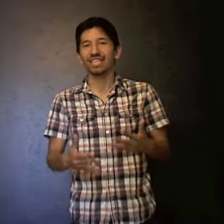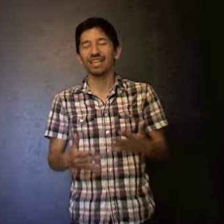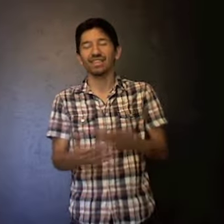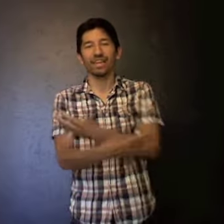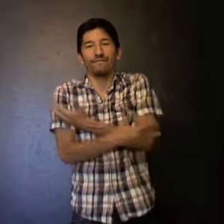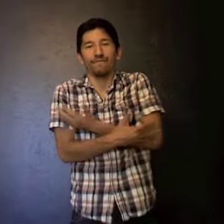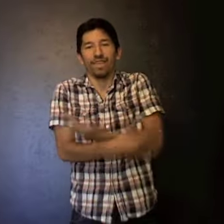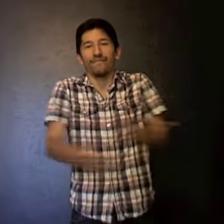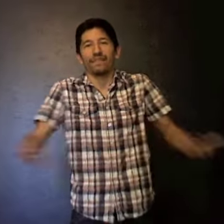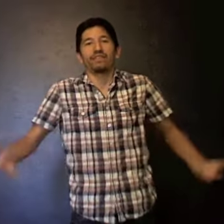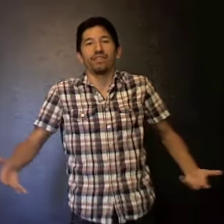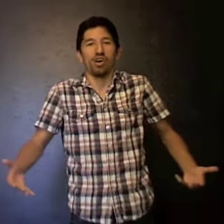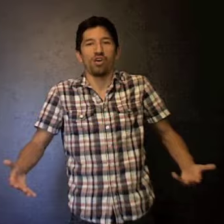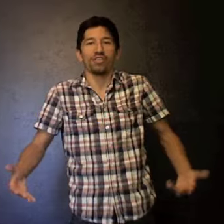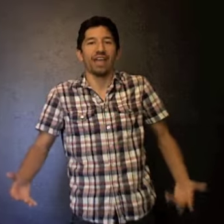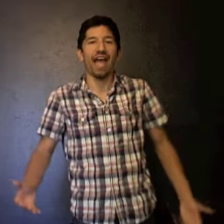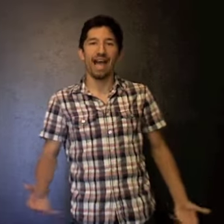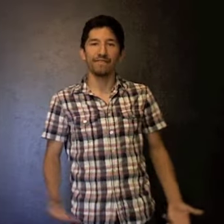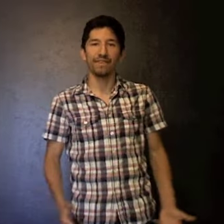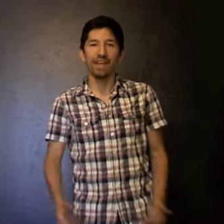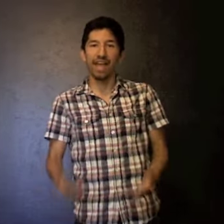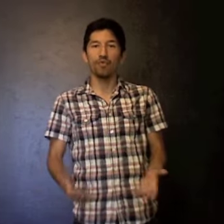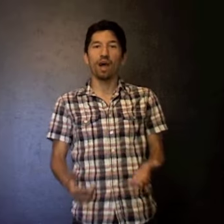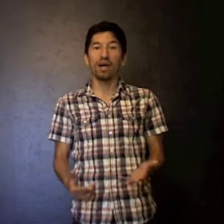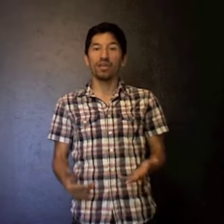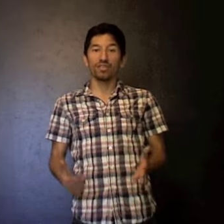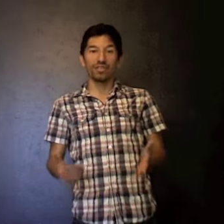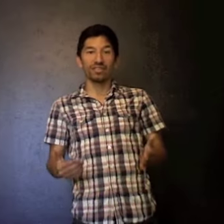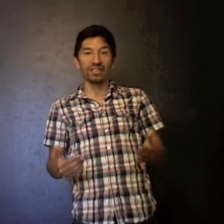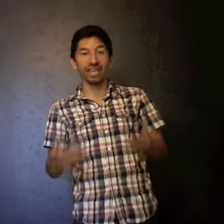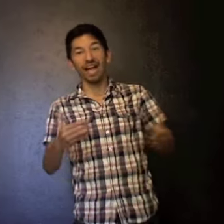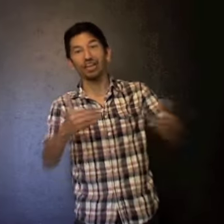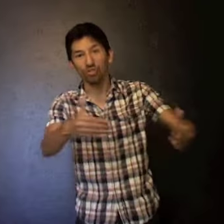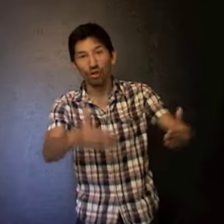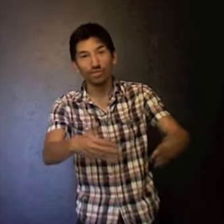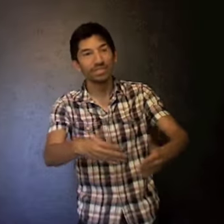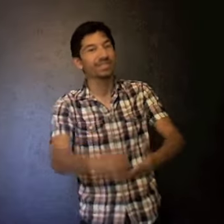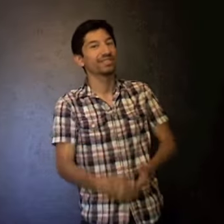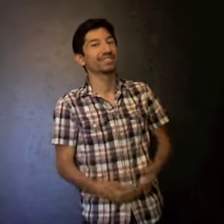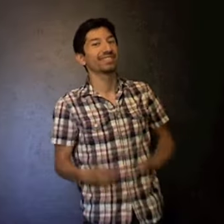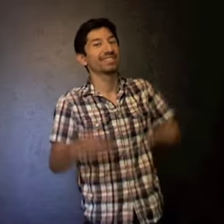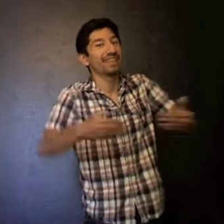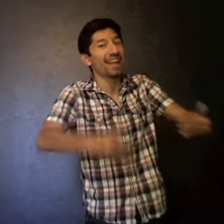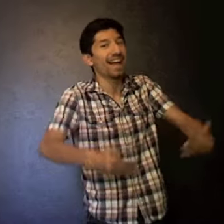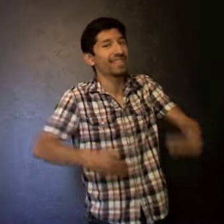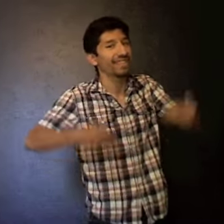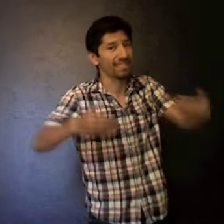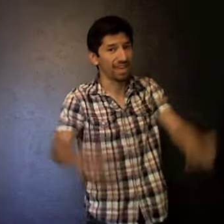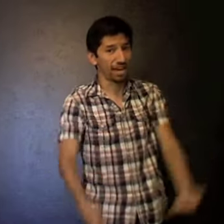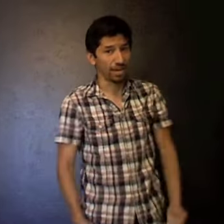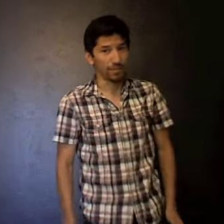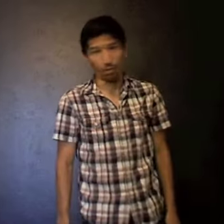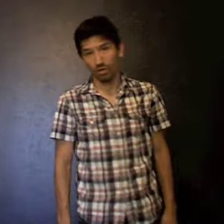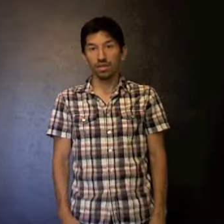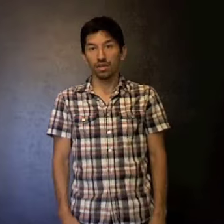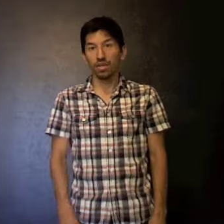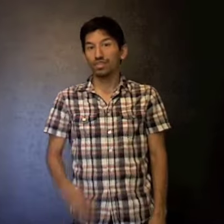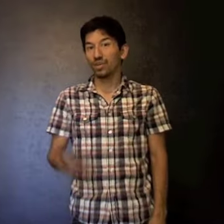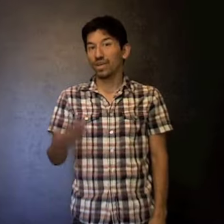that they've given all they have. And while they got close, they're just not there anymore. So I